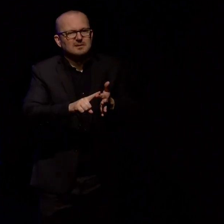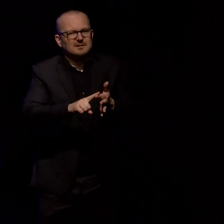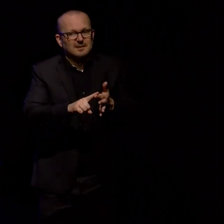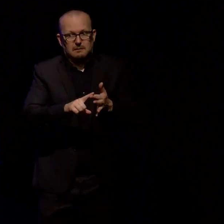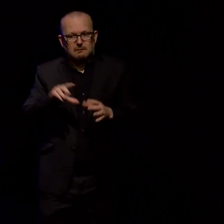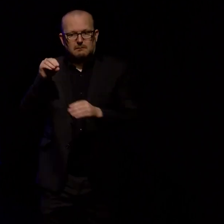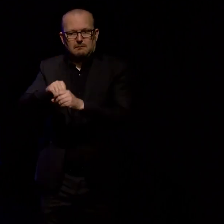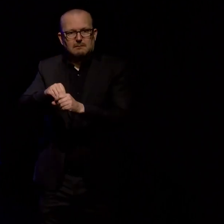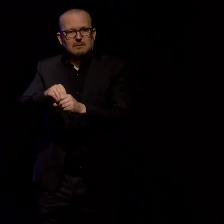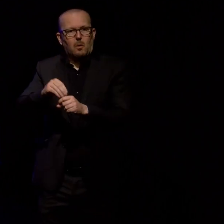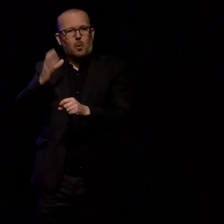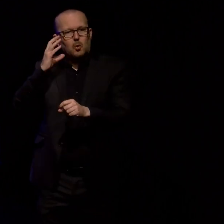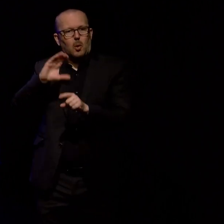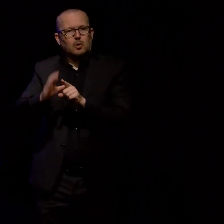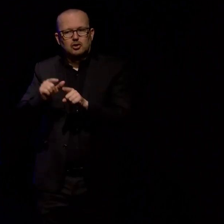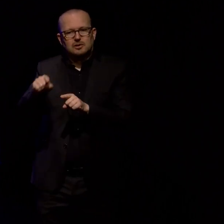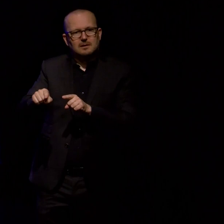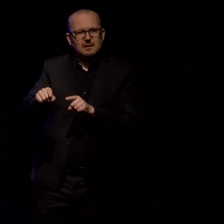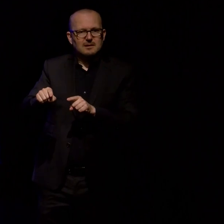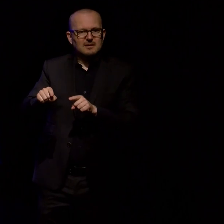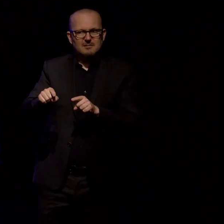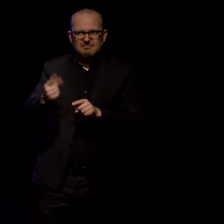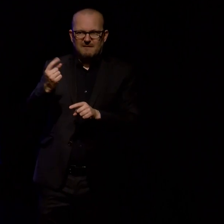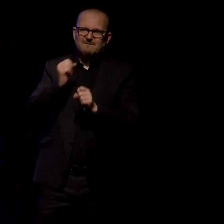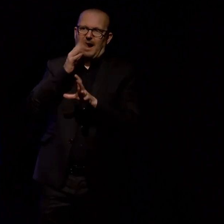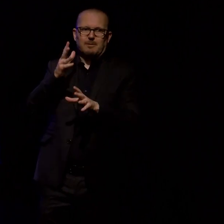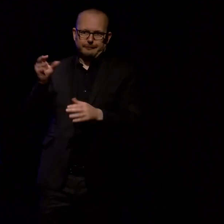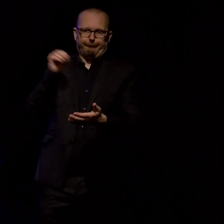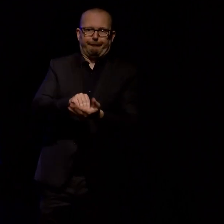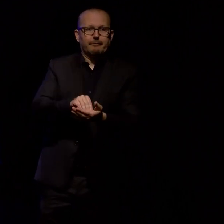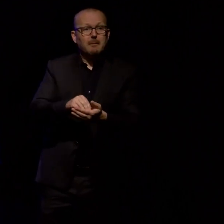eventually will. It's a truly extraordinary endeavour.